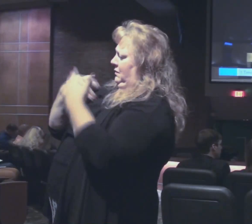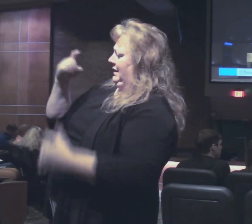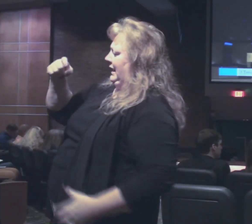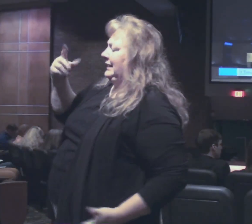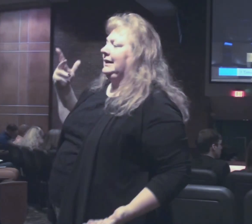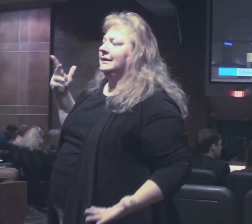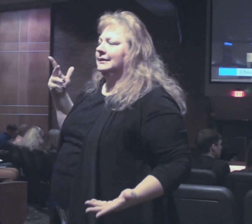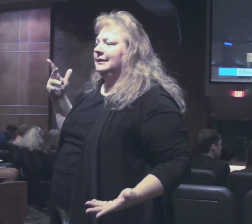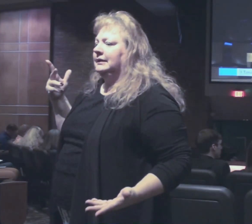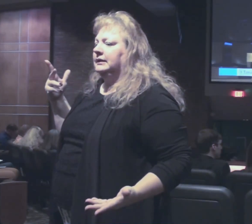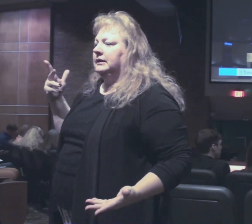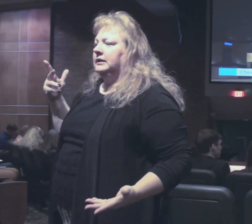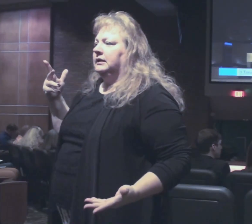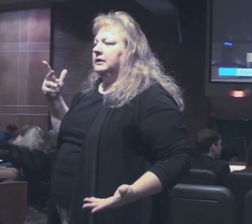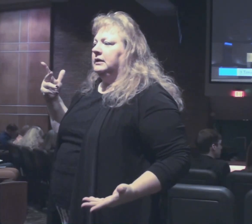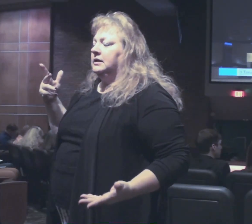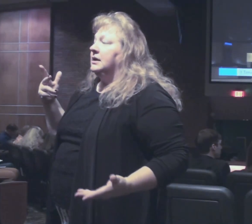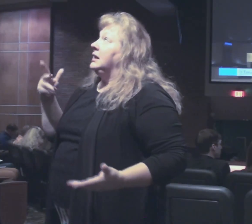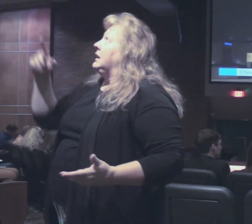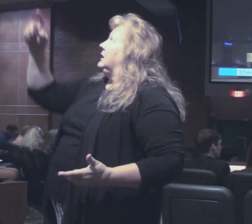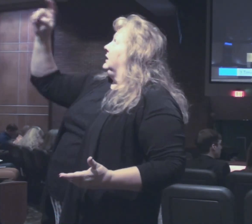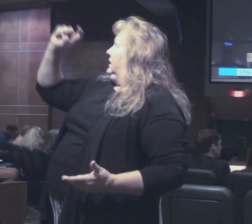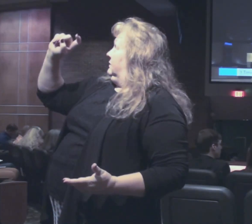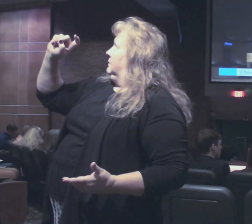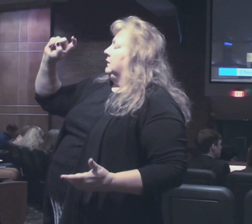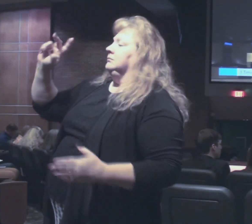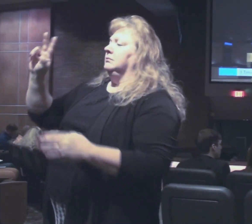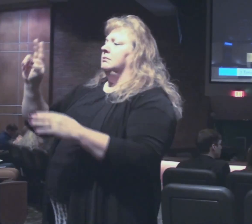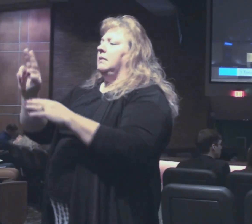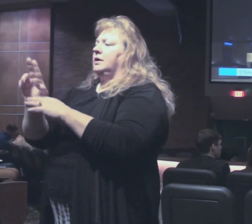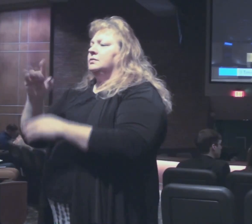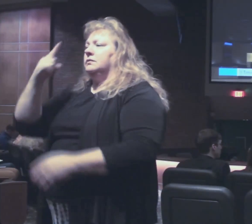for me, but I use the gifts he's given me.